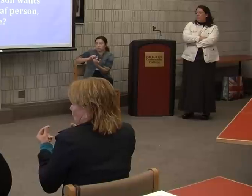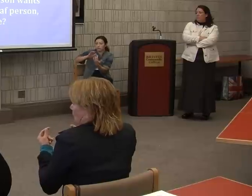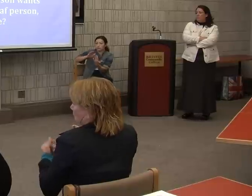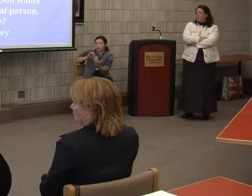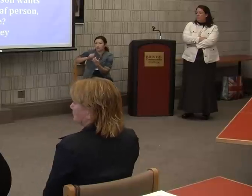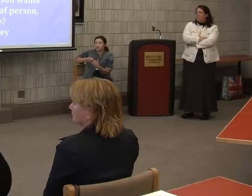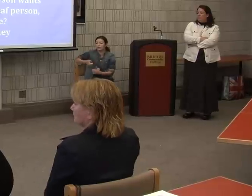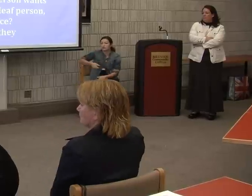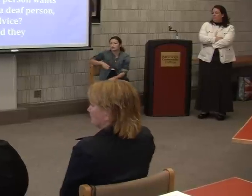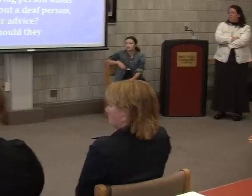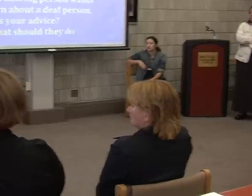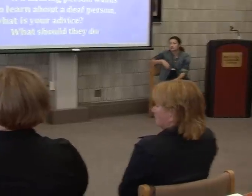It's simple.